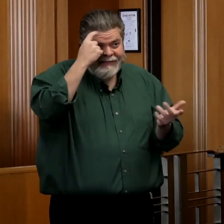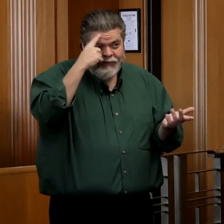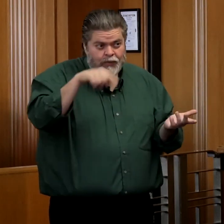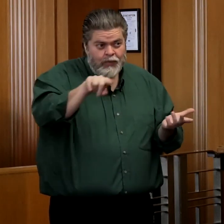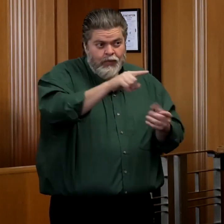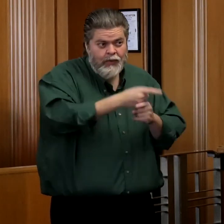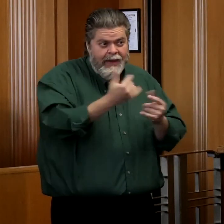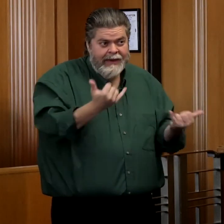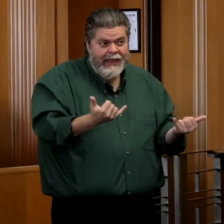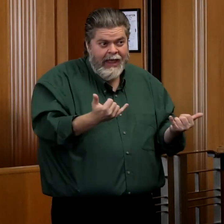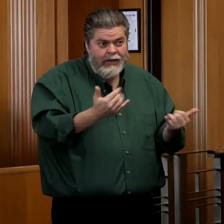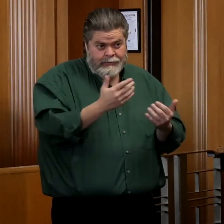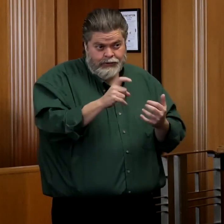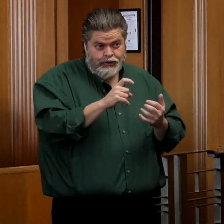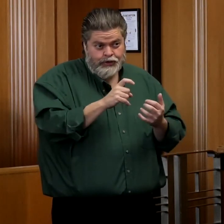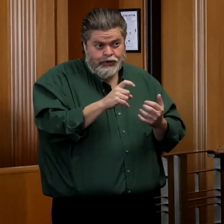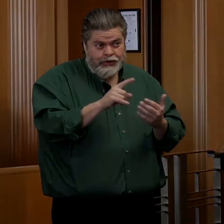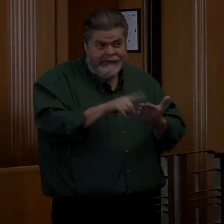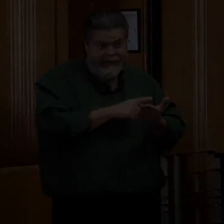at this moment? So, with that, I'll wrap it up. Thank